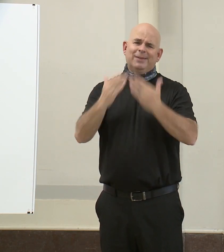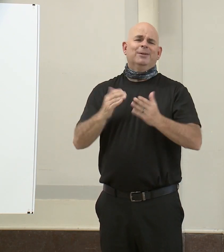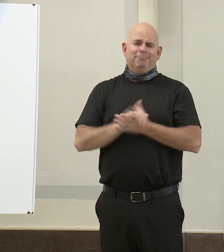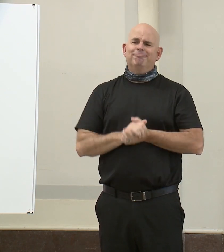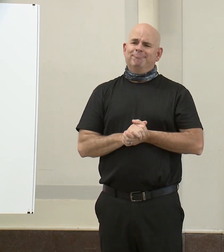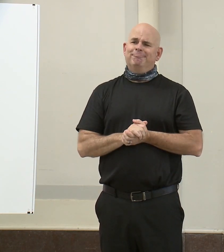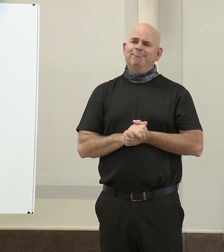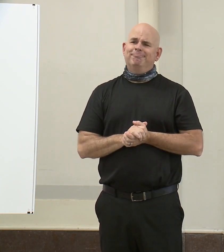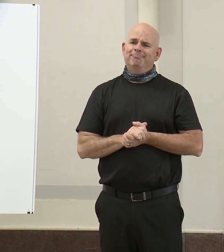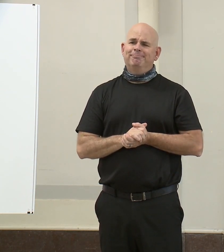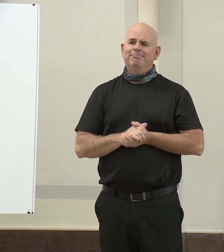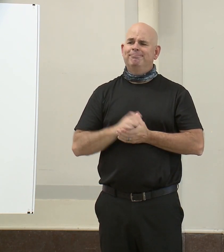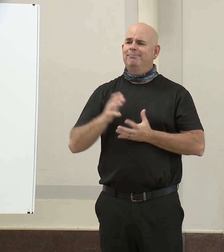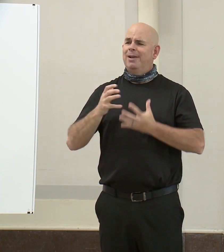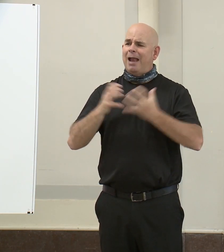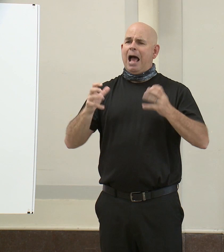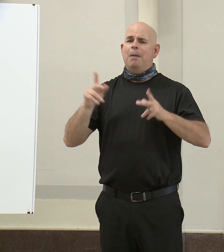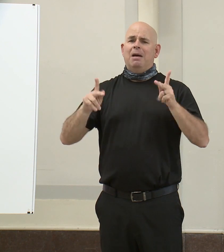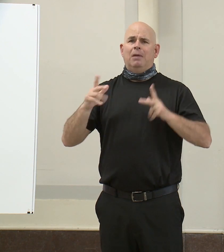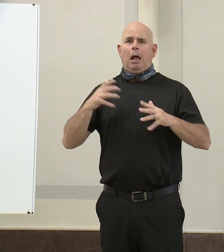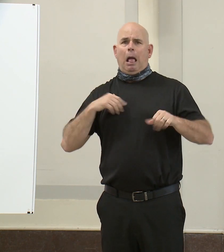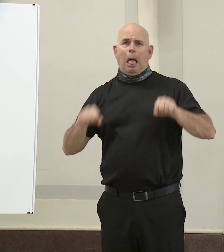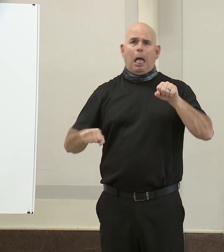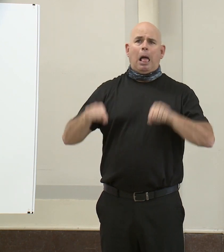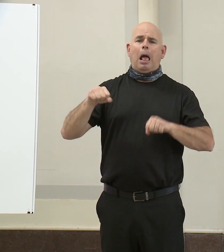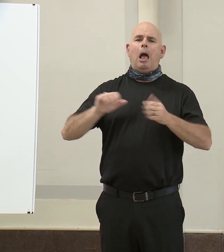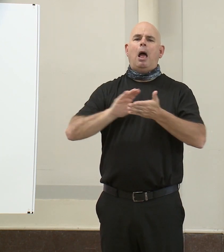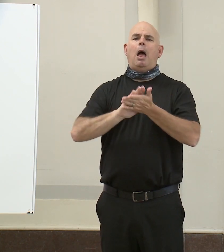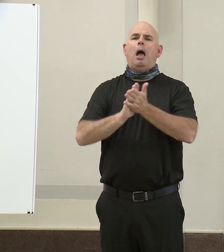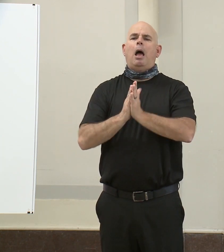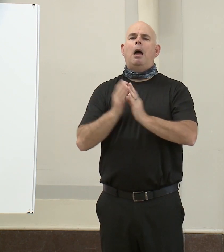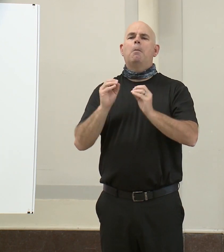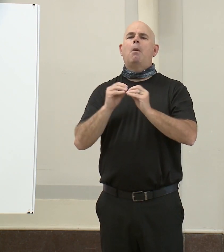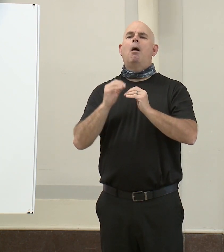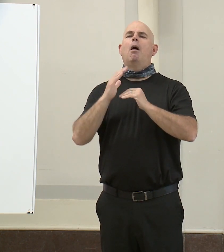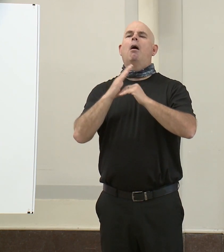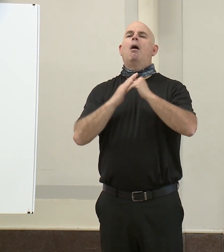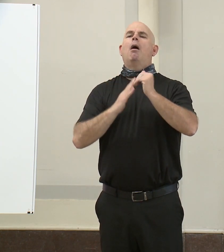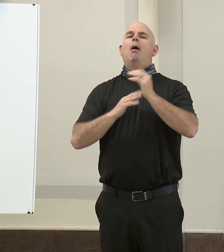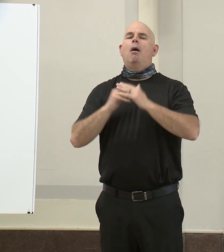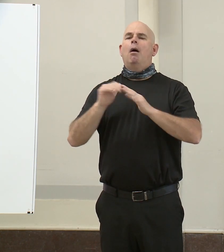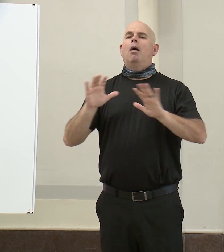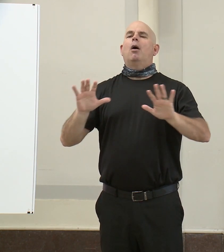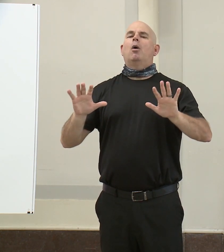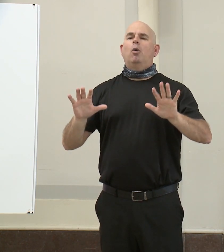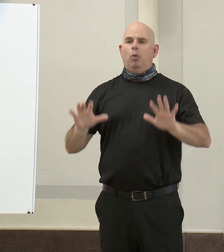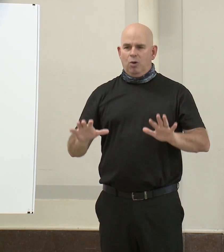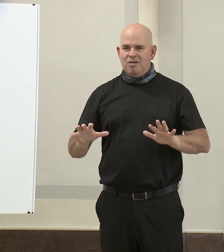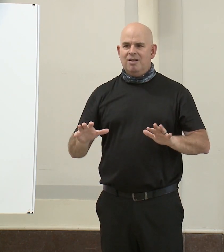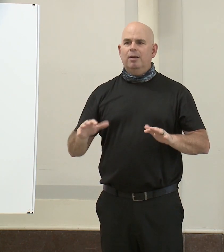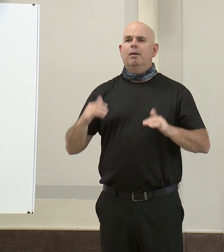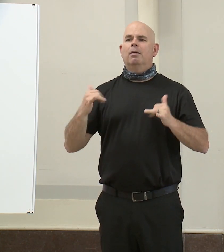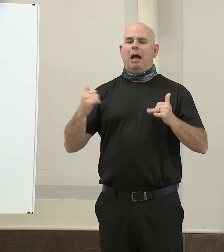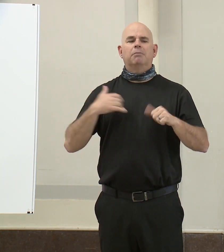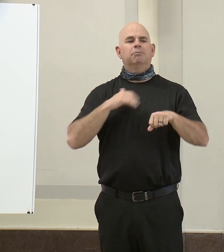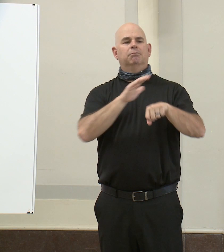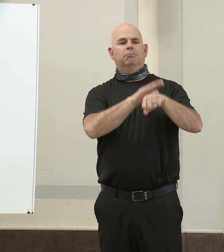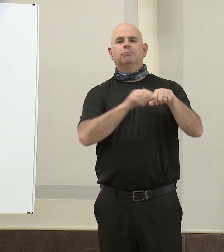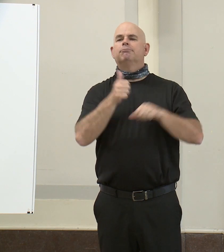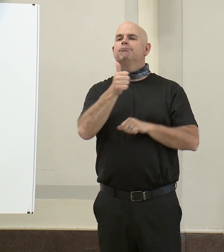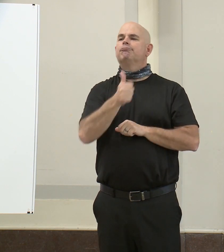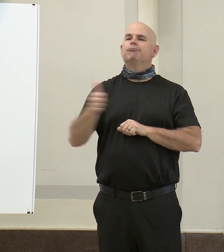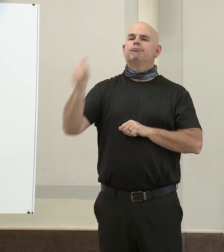and diverse food needs. Now I will introduce Tisha Edwards, Executive Director of the Mayor's Office of Children and Family Success,